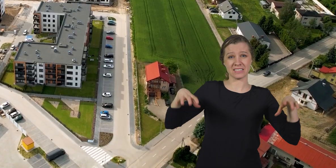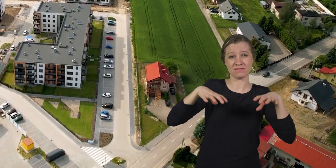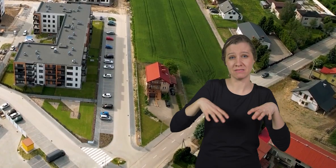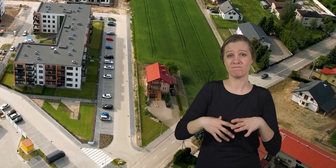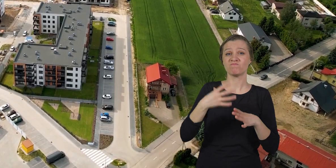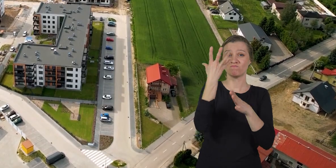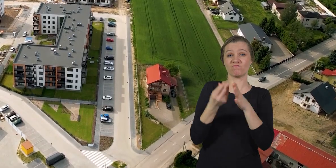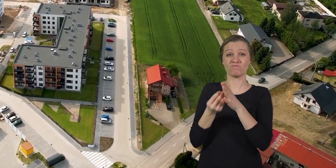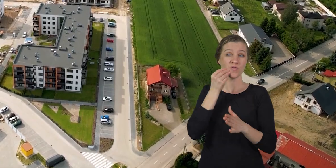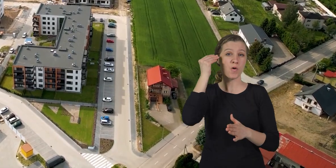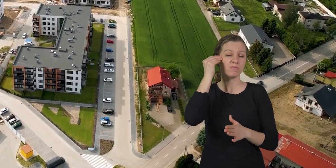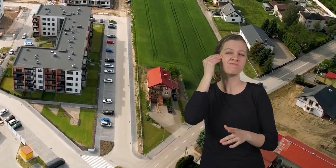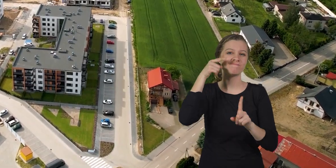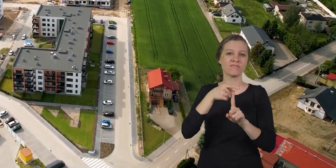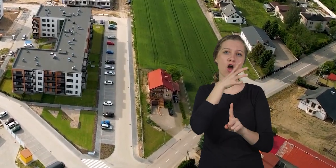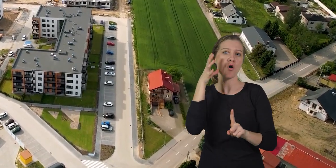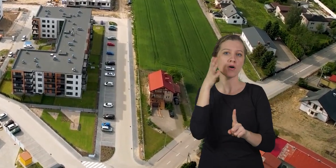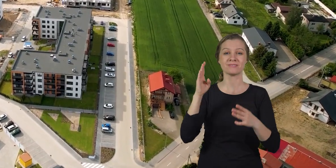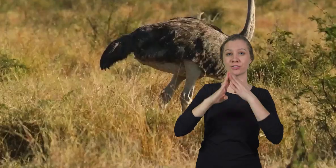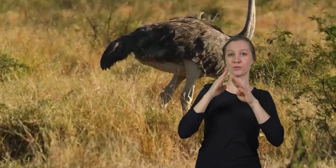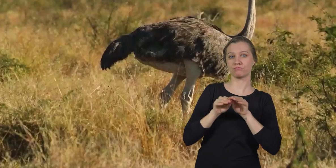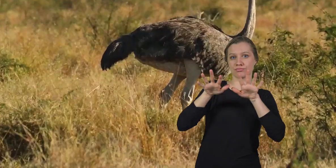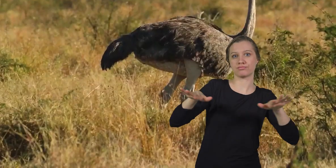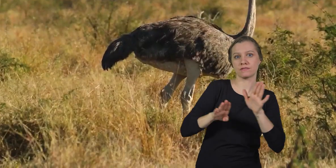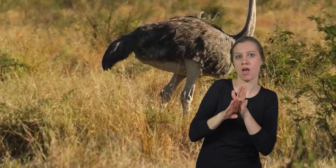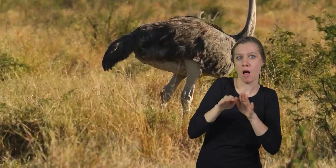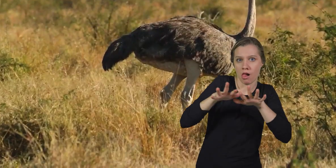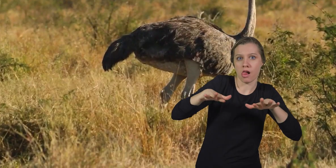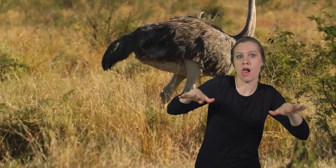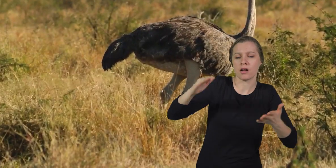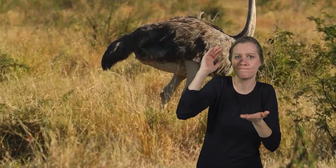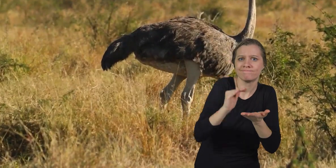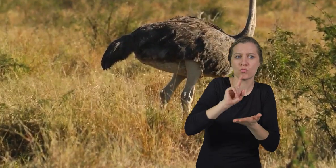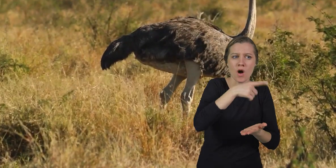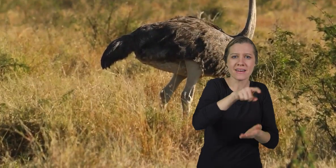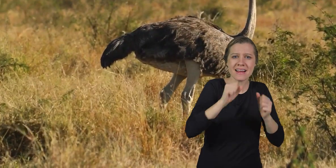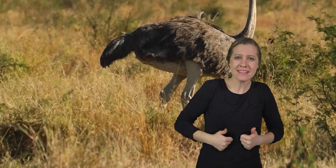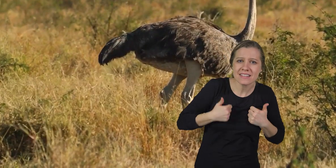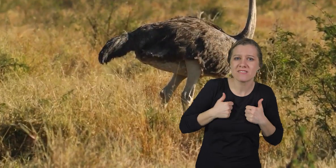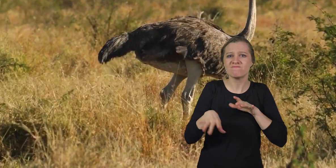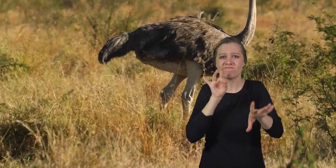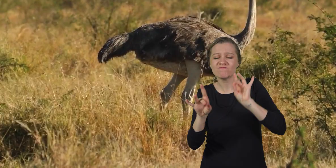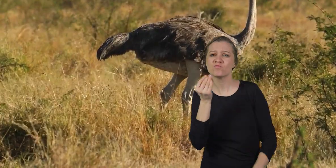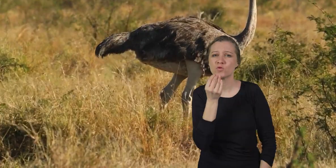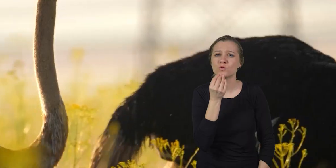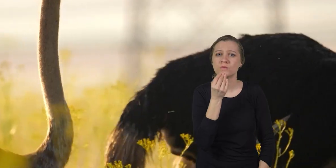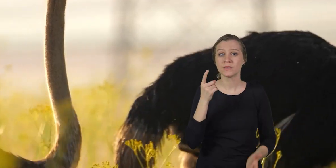habitat due to agriculture and urban development reduces the areas where ostriches can live and find food. Sometimes,